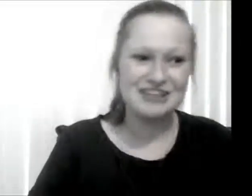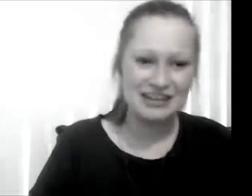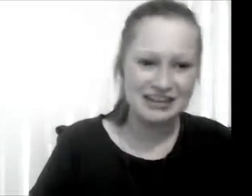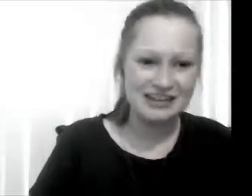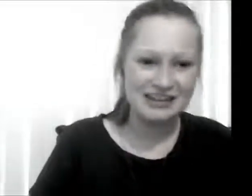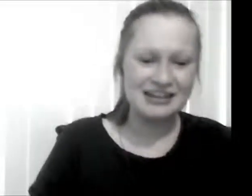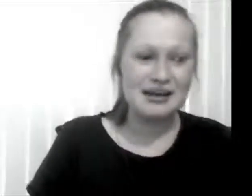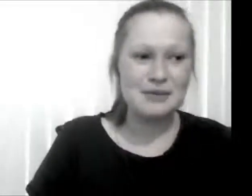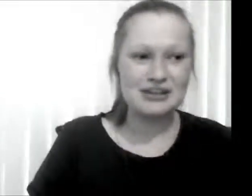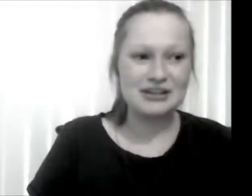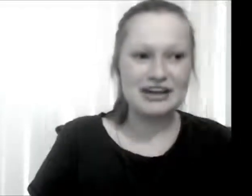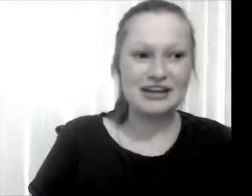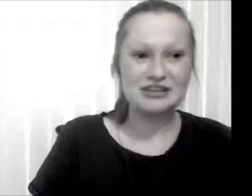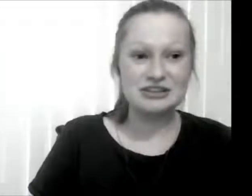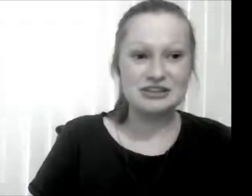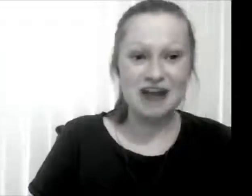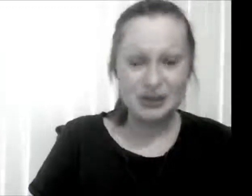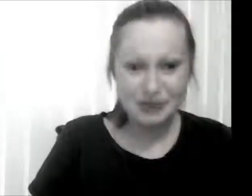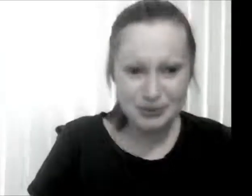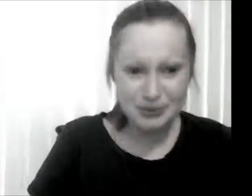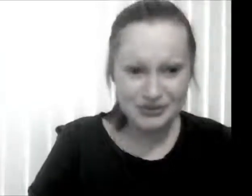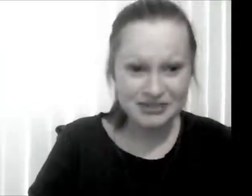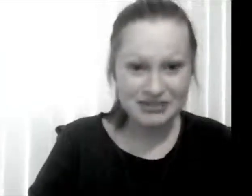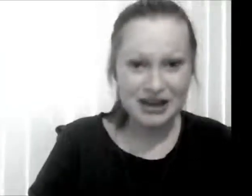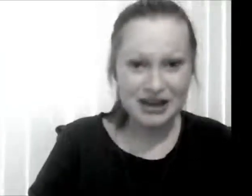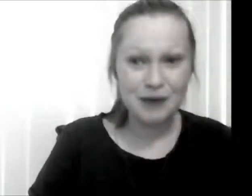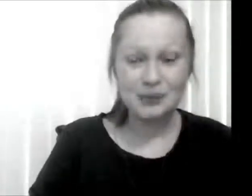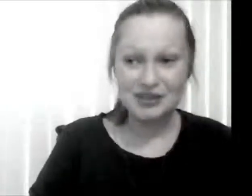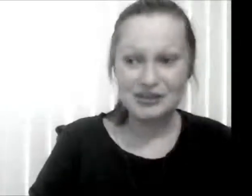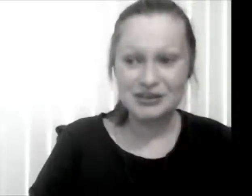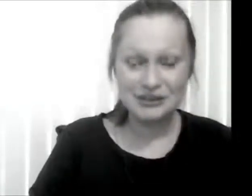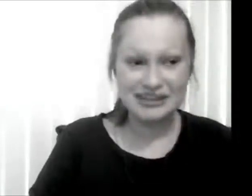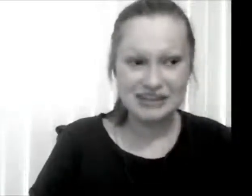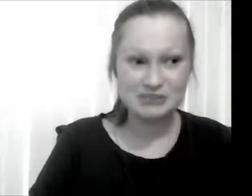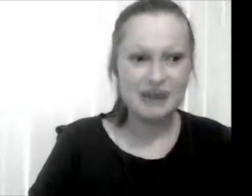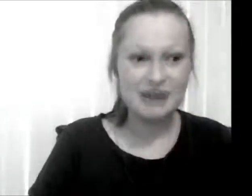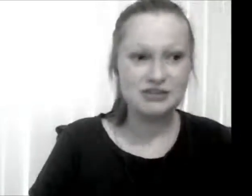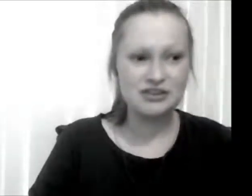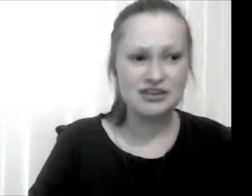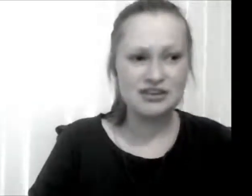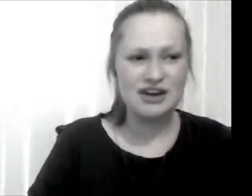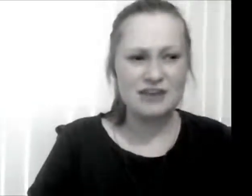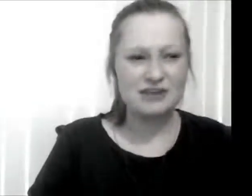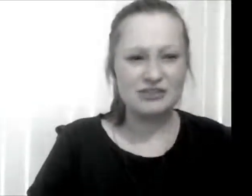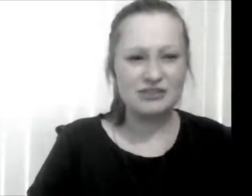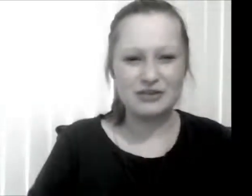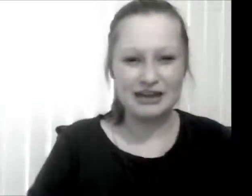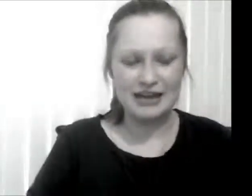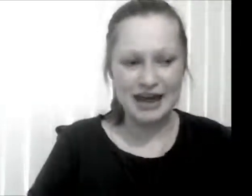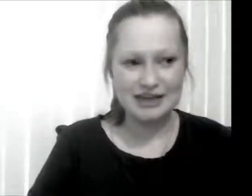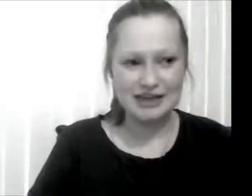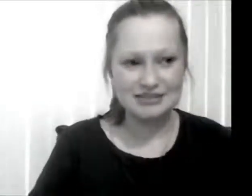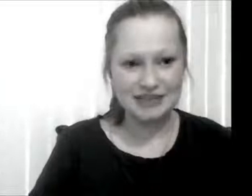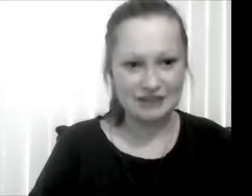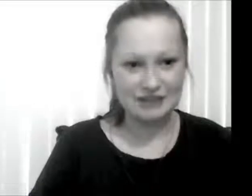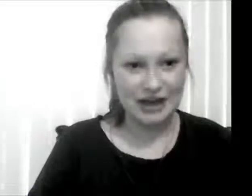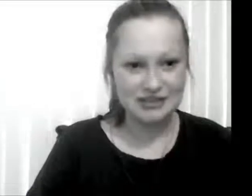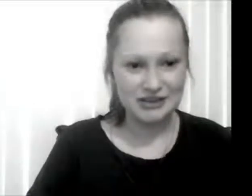kiddy but like coloring books are really good like to get your mind off it but if you've got like hands like if your hands hurt